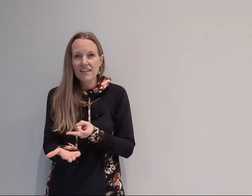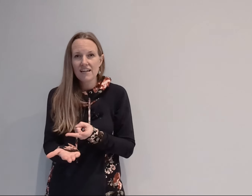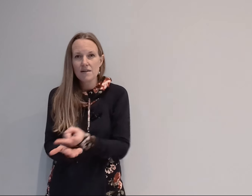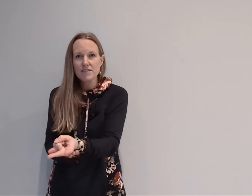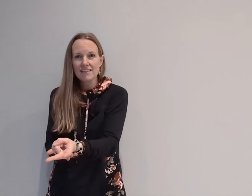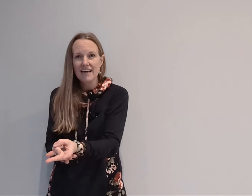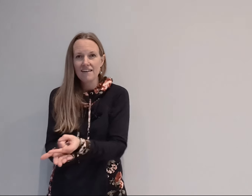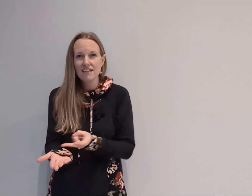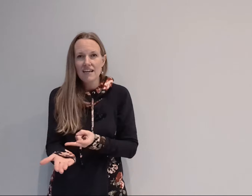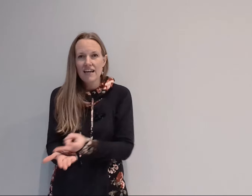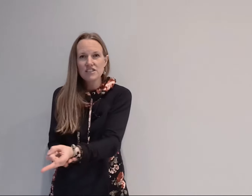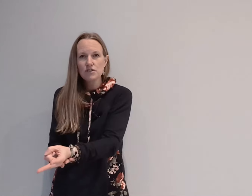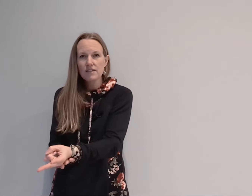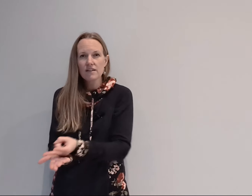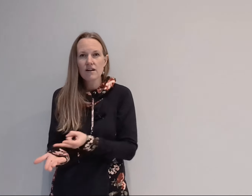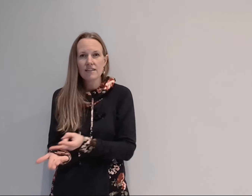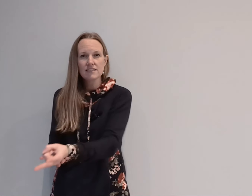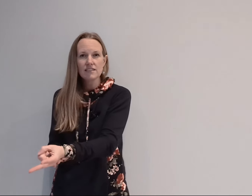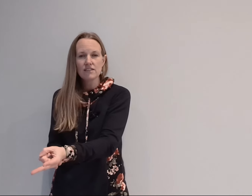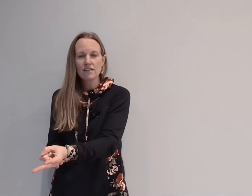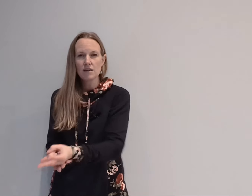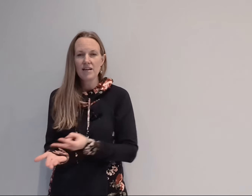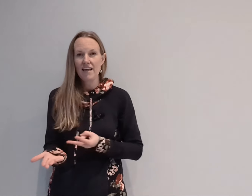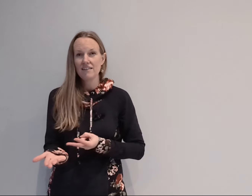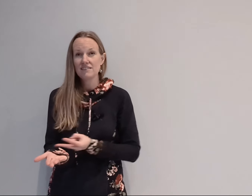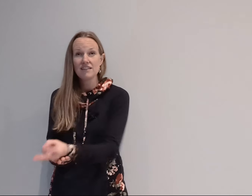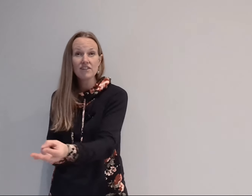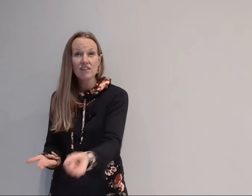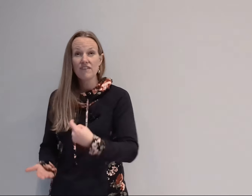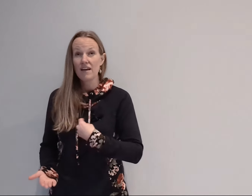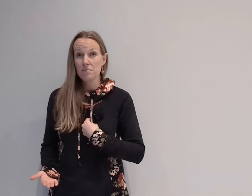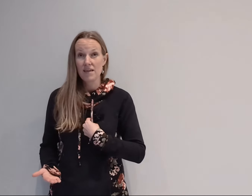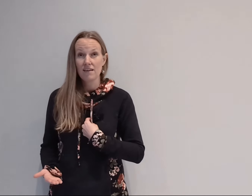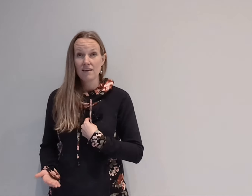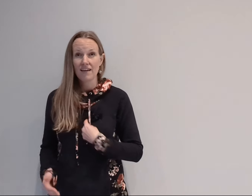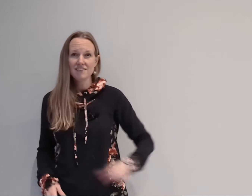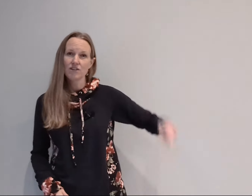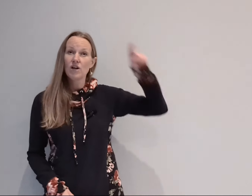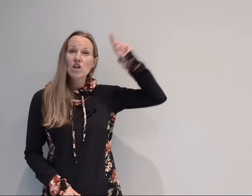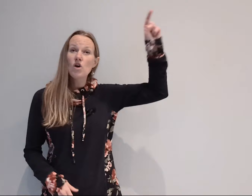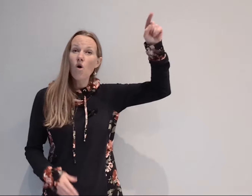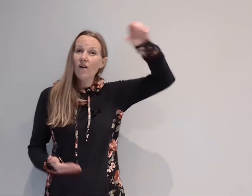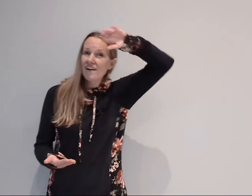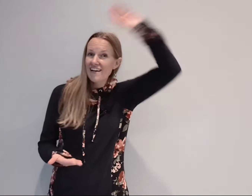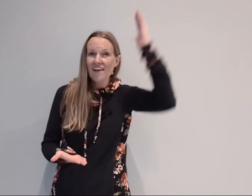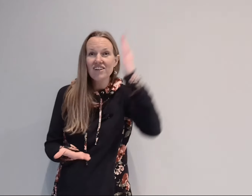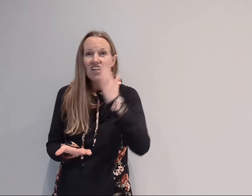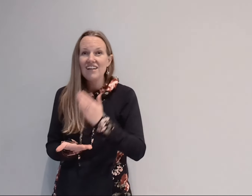kind of upside down and shooting it across your non-dominant hand never going to fail me okay so you're never gonna